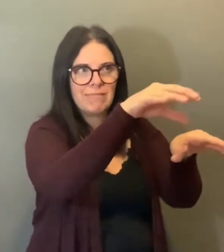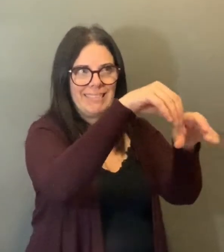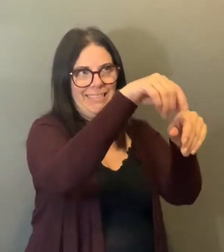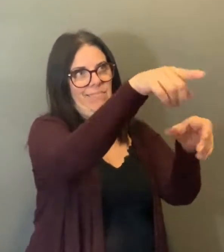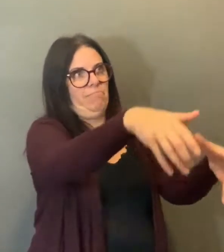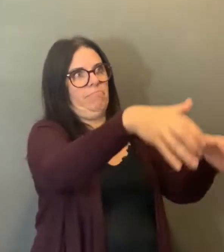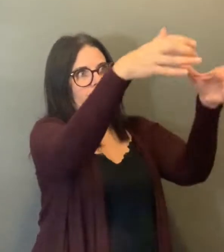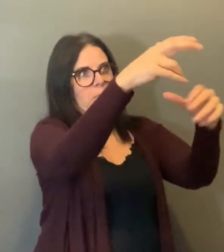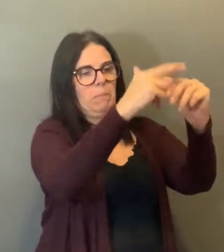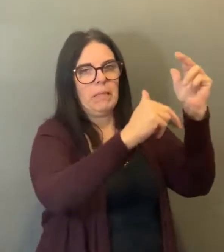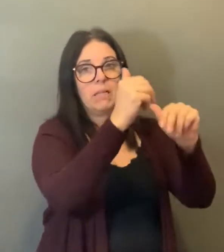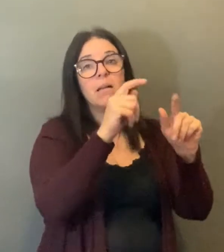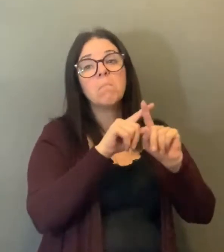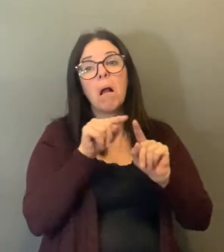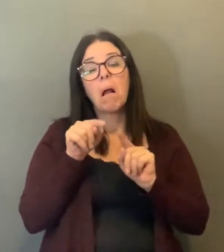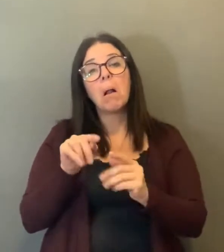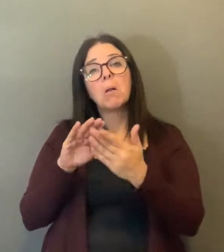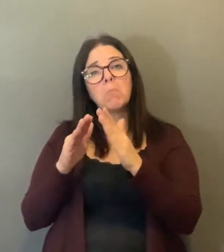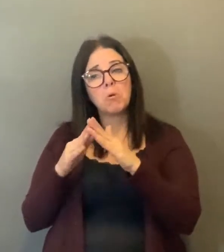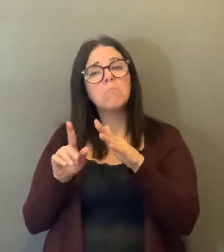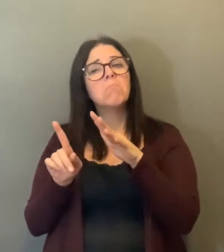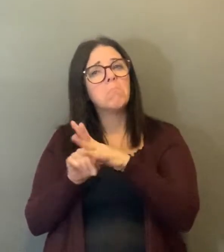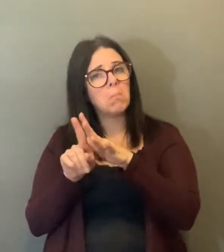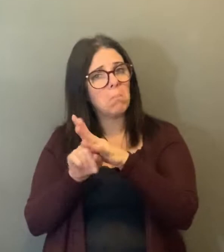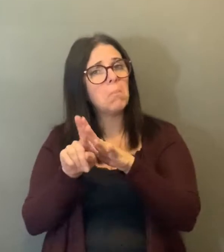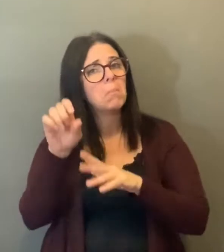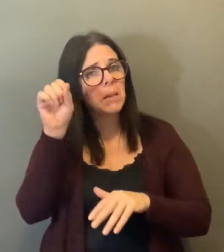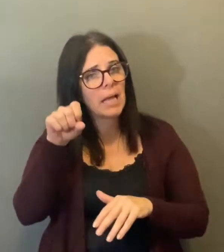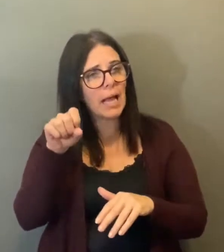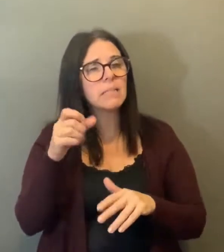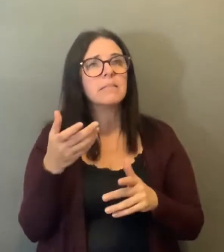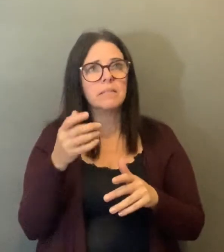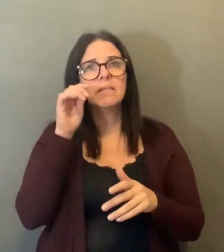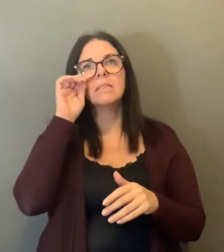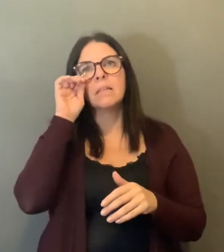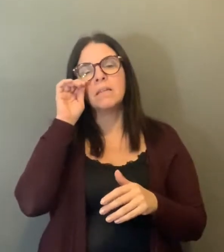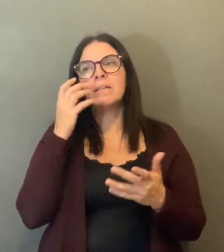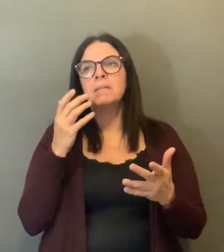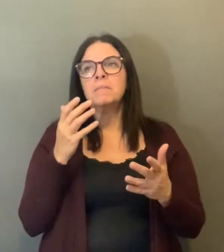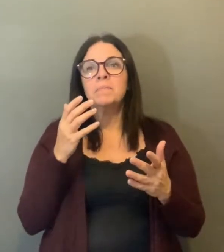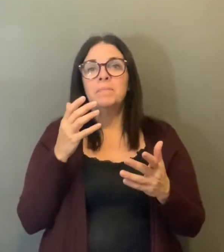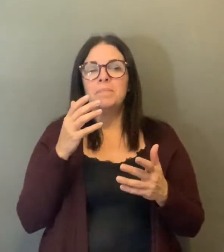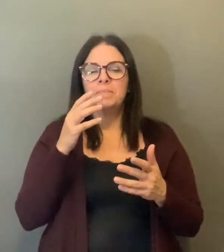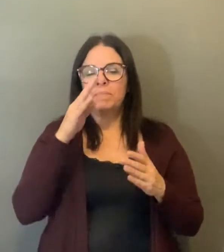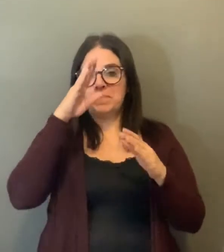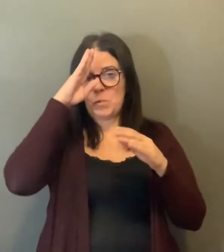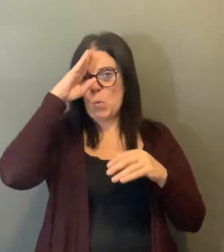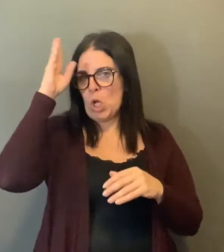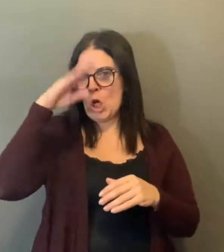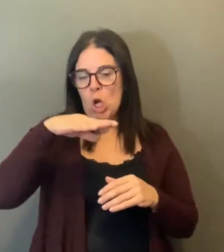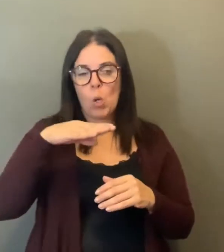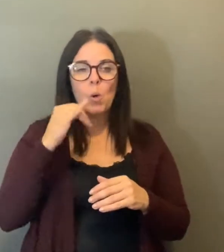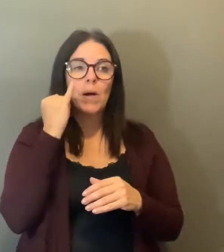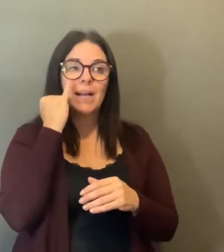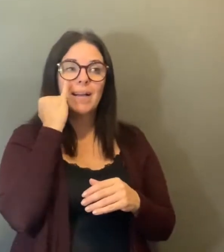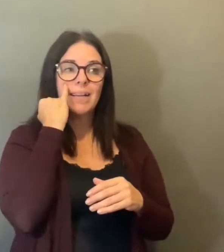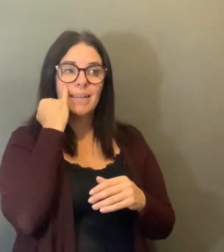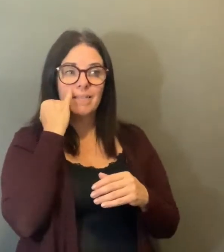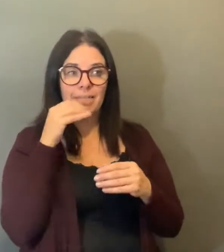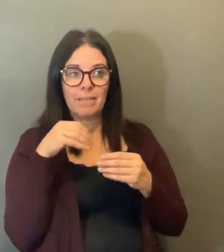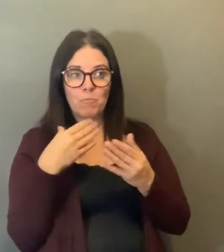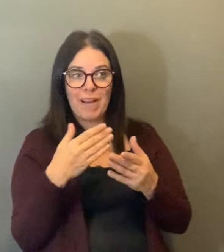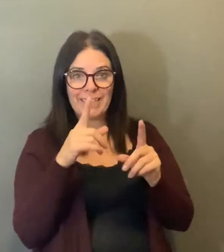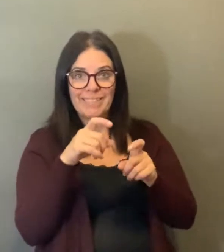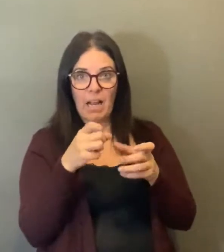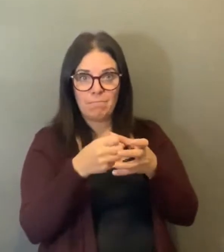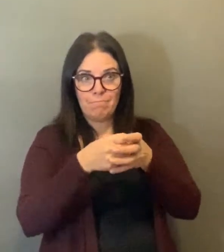working with them, and those are the high-risk population, and it's contained. We will continue to work with them, but from a community level,